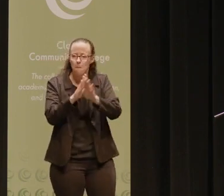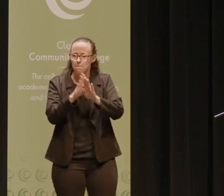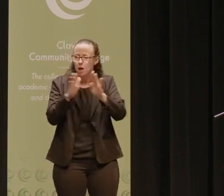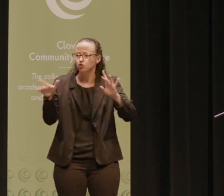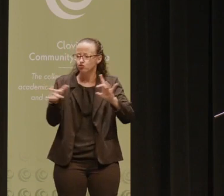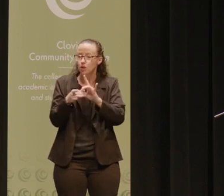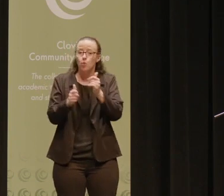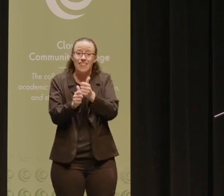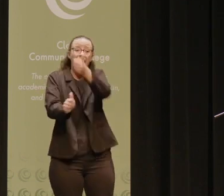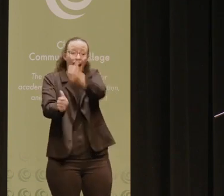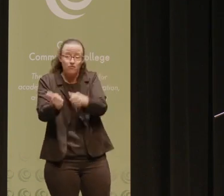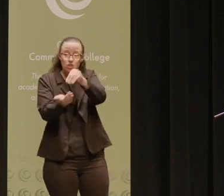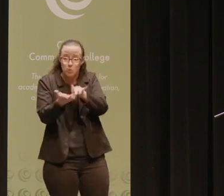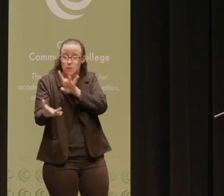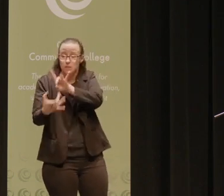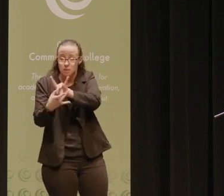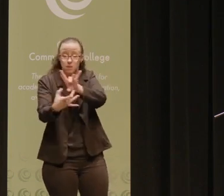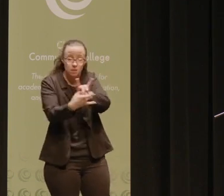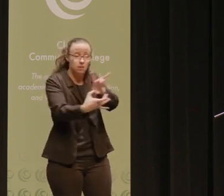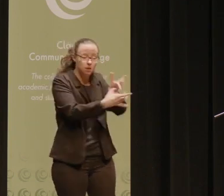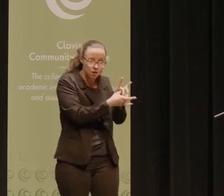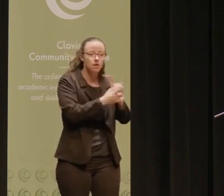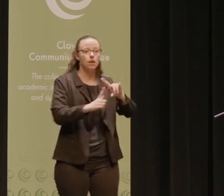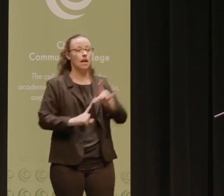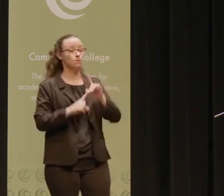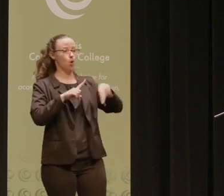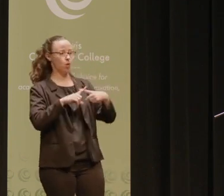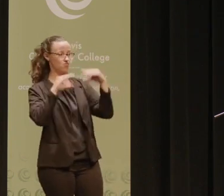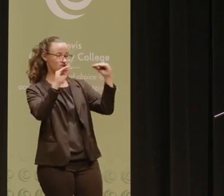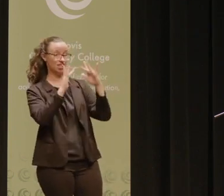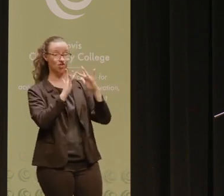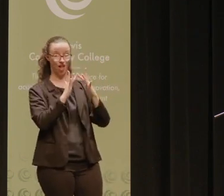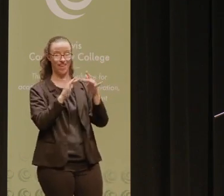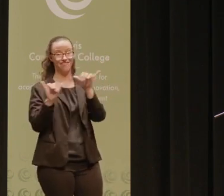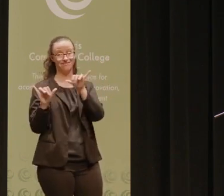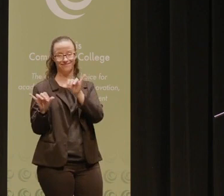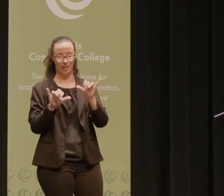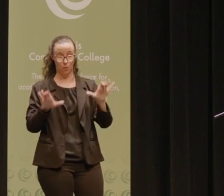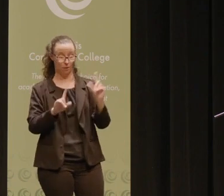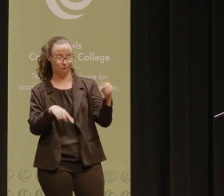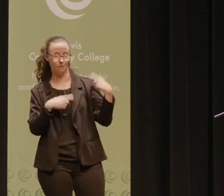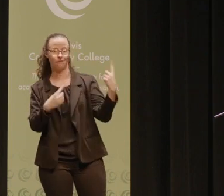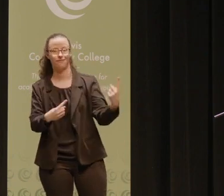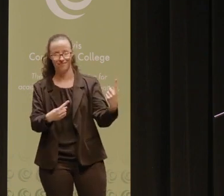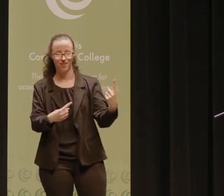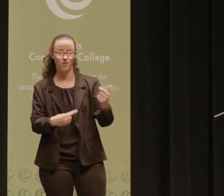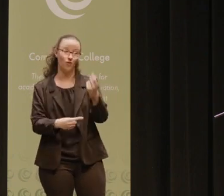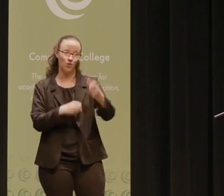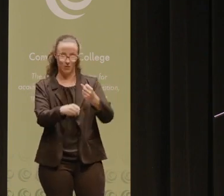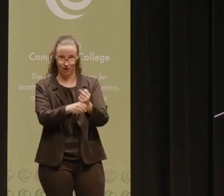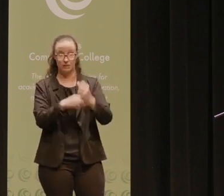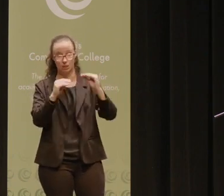relationships with every student you teach, especially when we're teaching online like we've all been doing for the better part of the past three